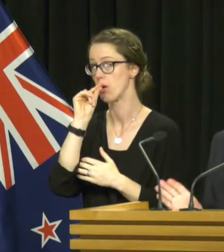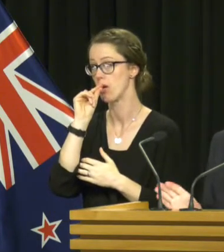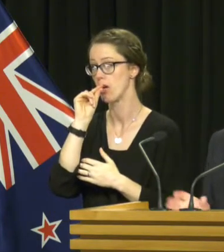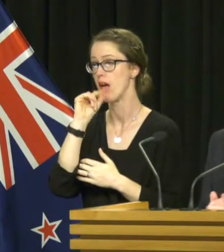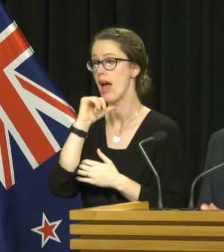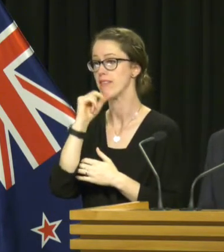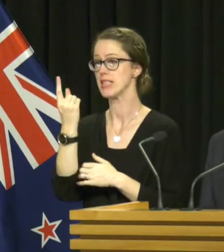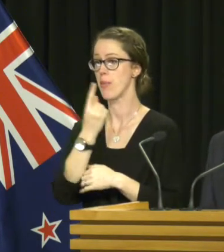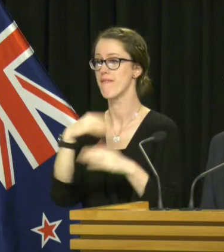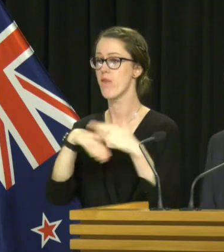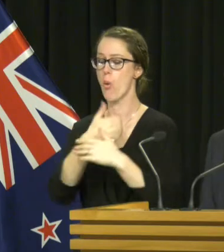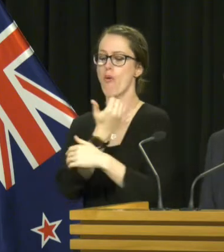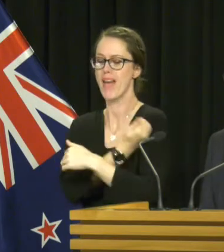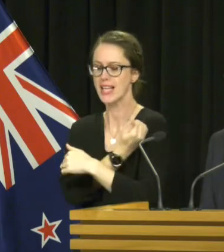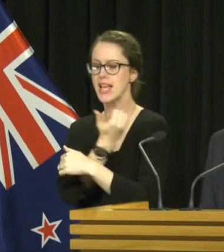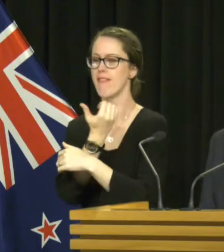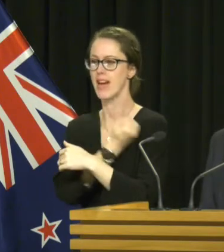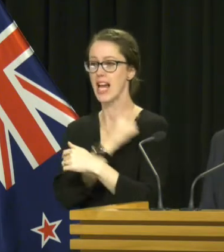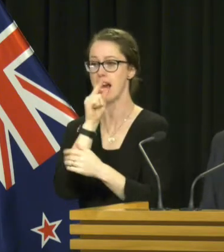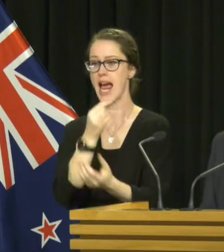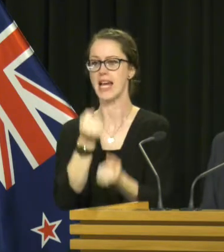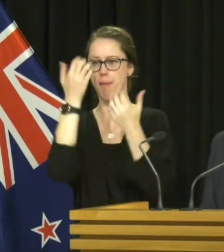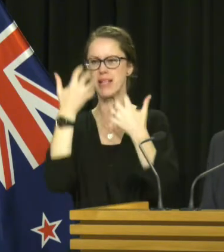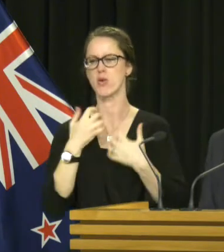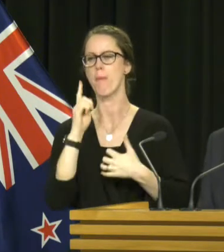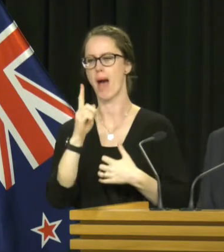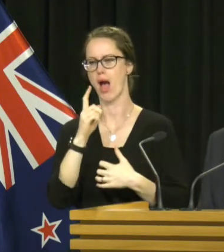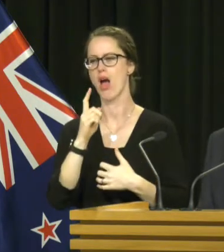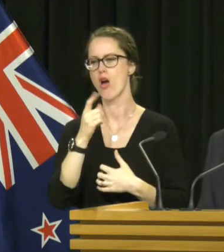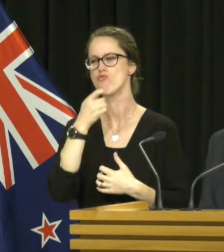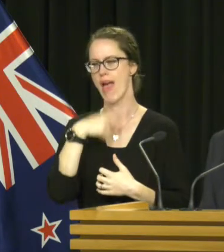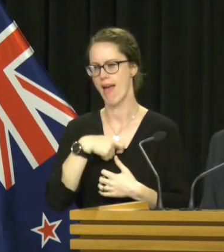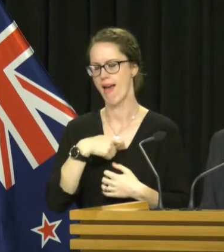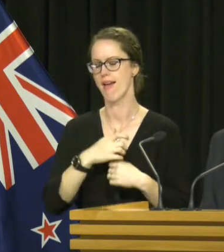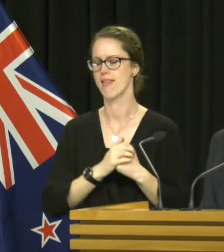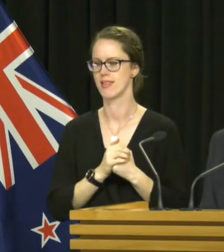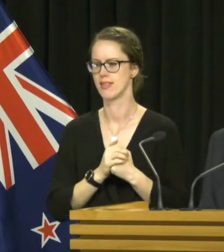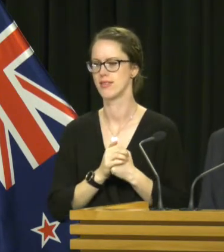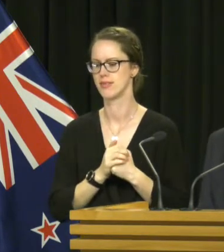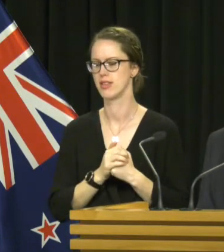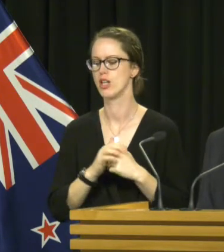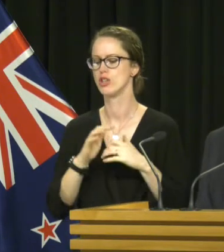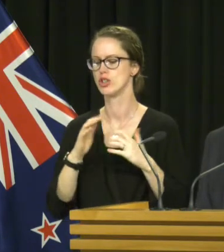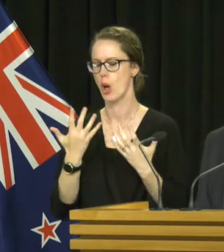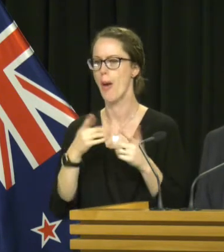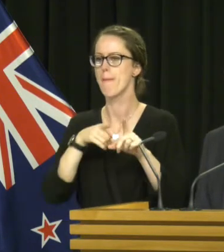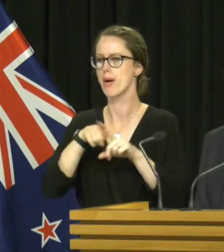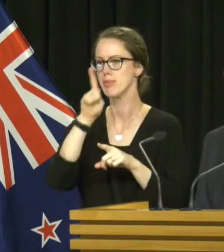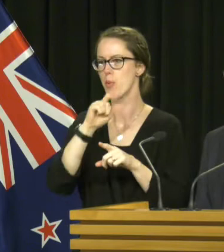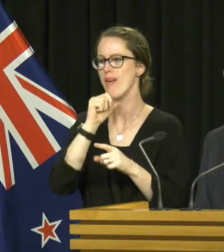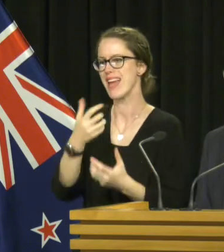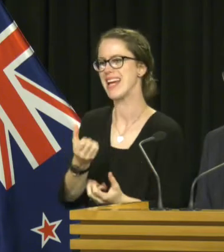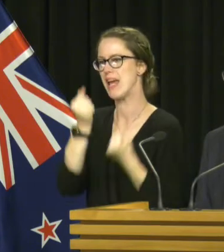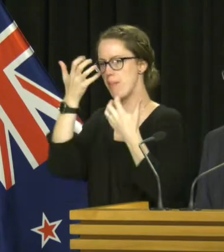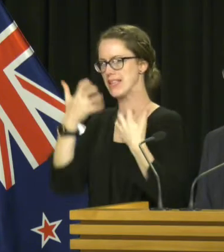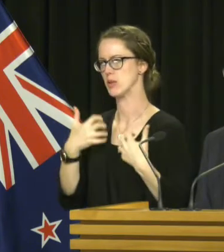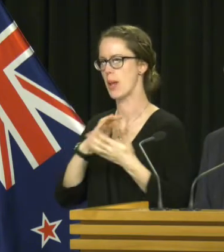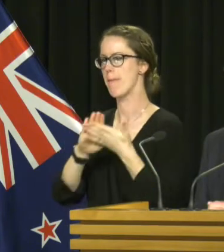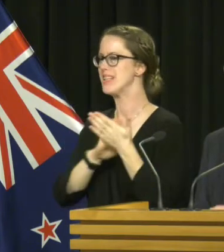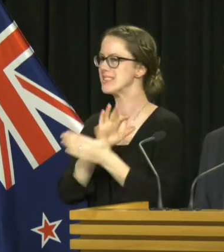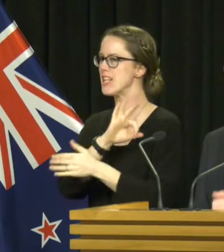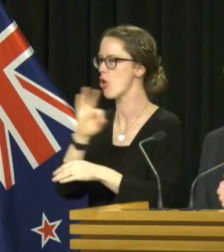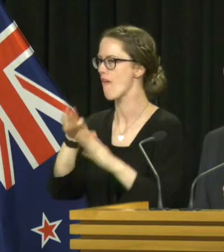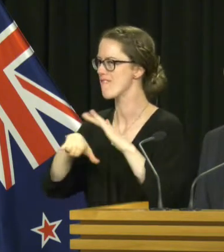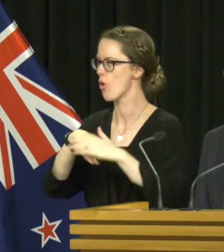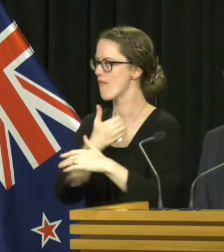fully vaccinated people to get measles, but it's extremely unlikely. The vast majority of cases today have been